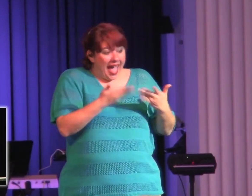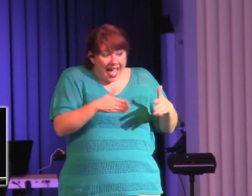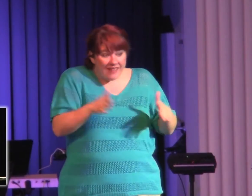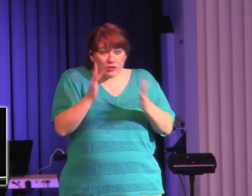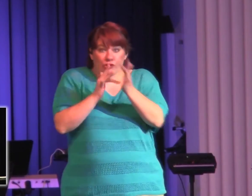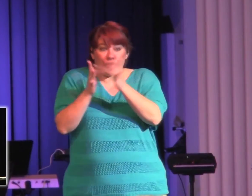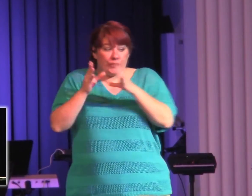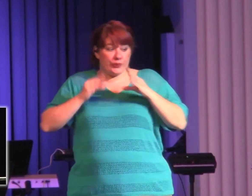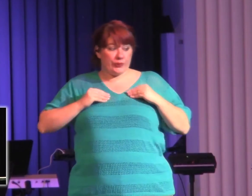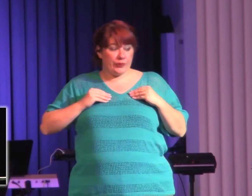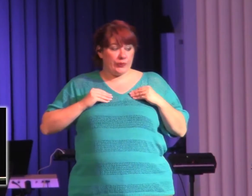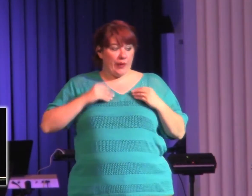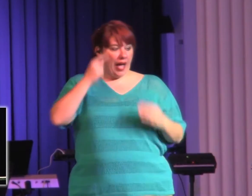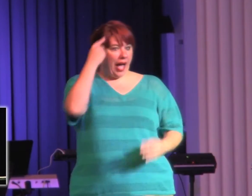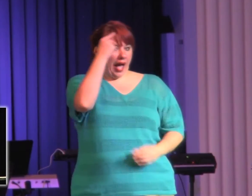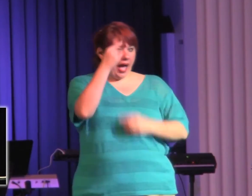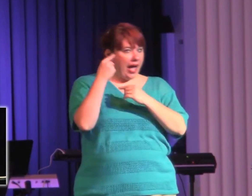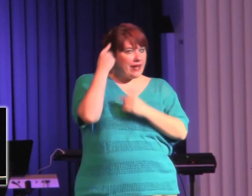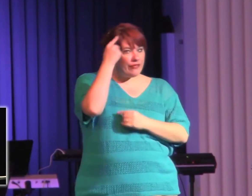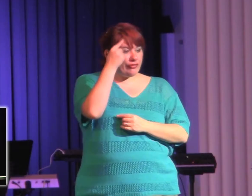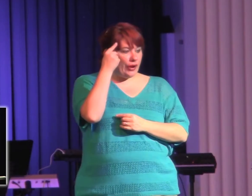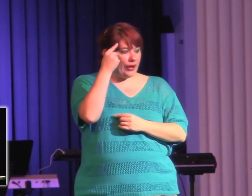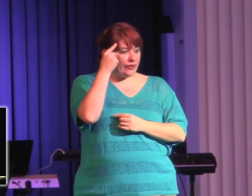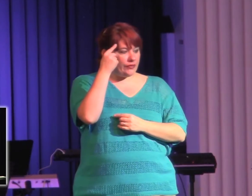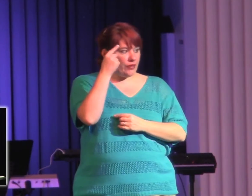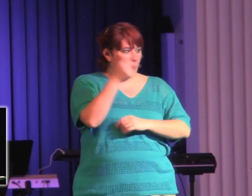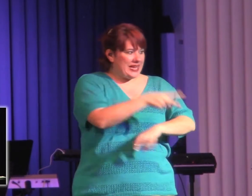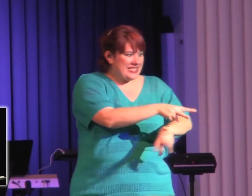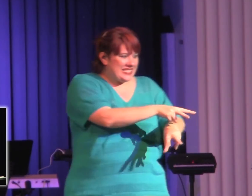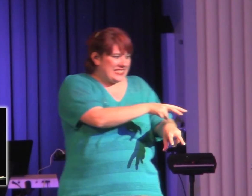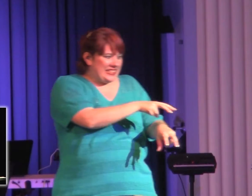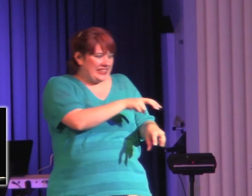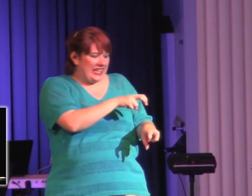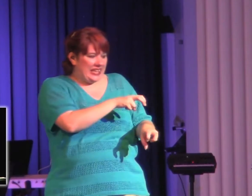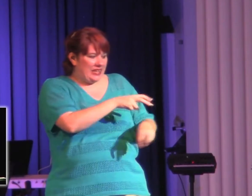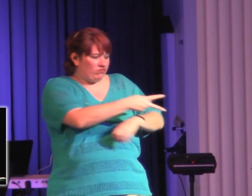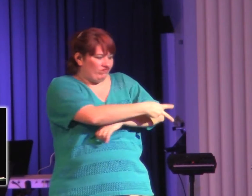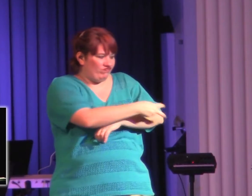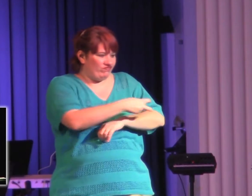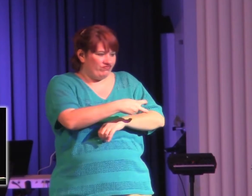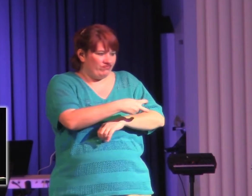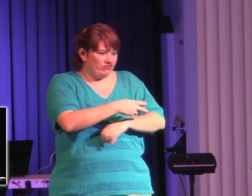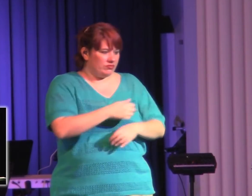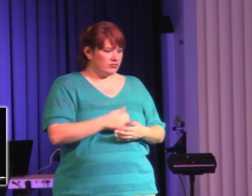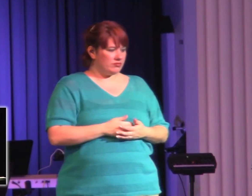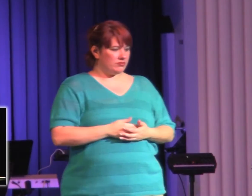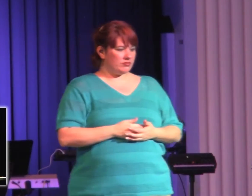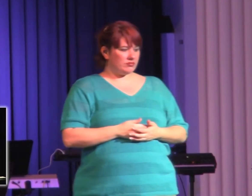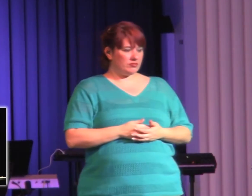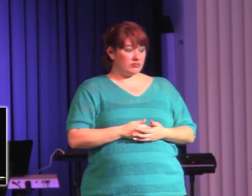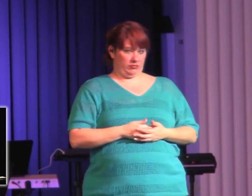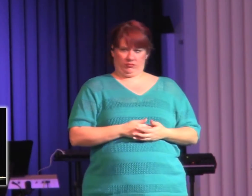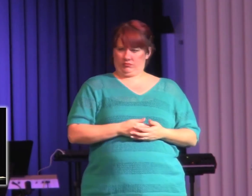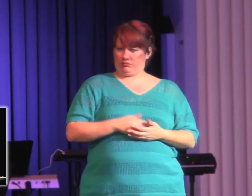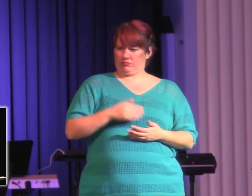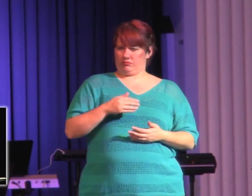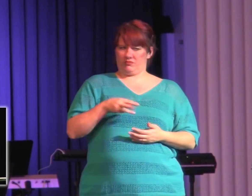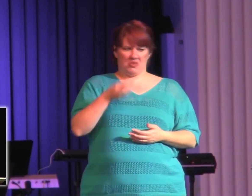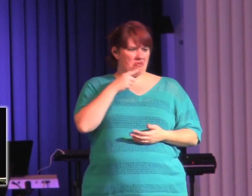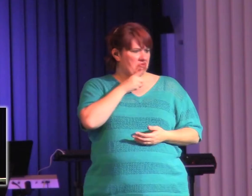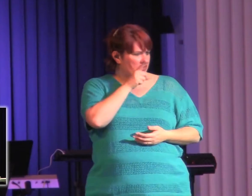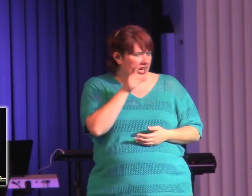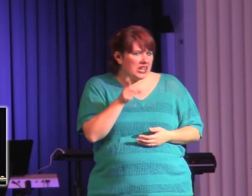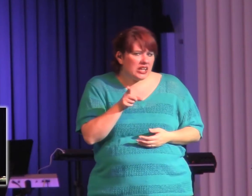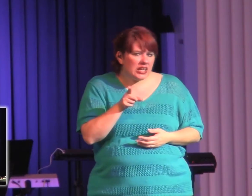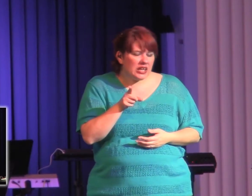Thought about stealing. Wow. Eric, that's a good confession for a preacher on a Sunday morning. Well, let me explain. Let me explain.